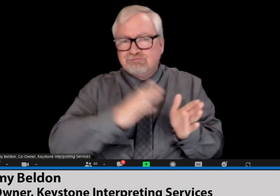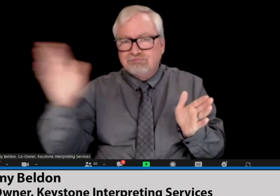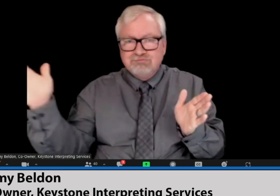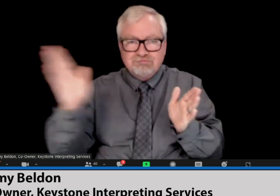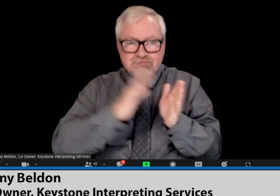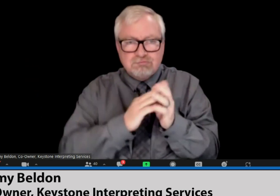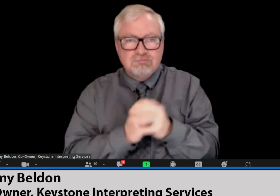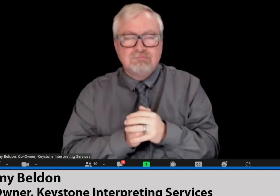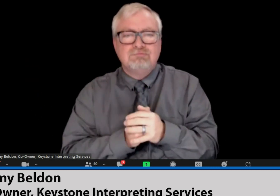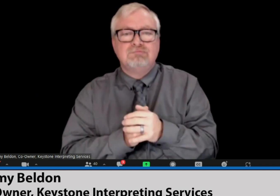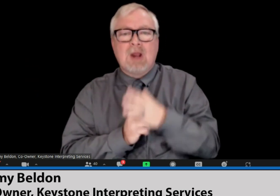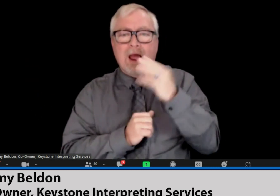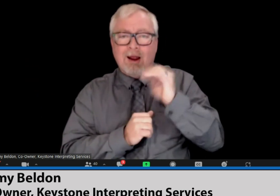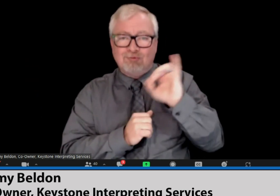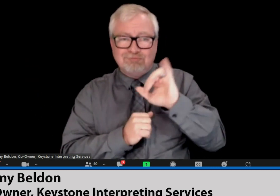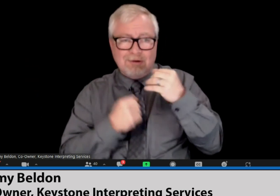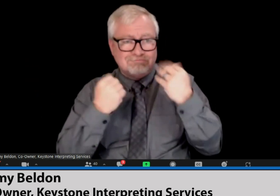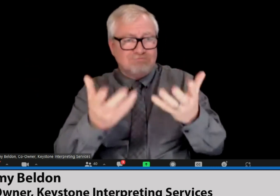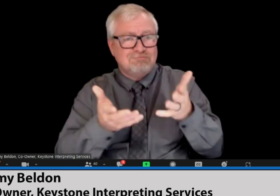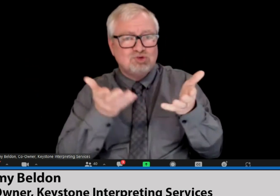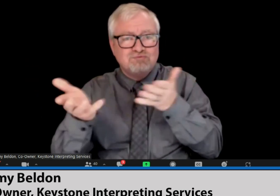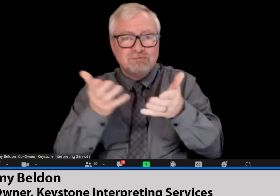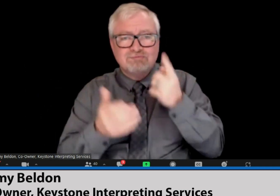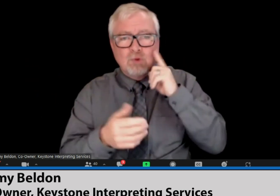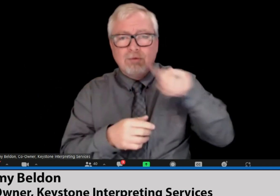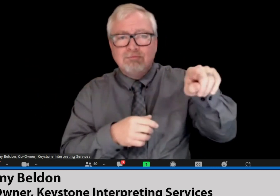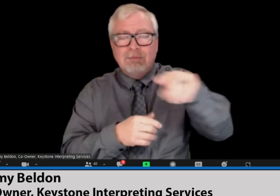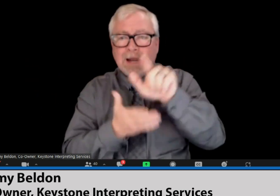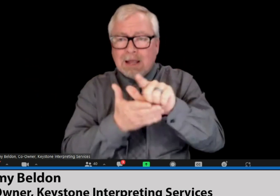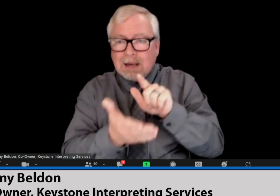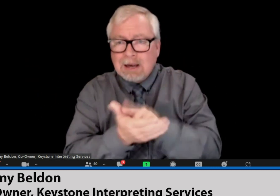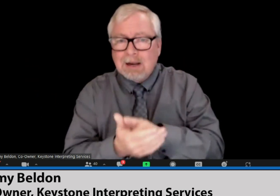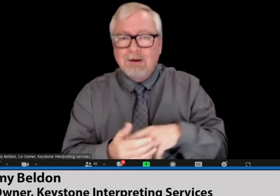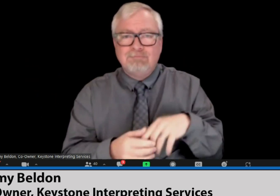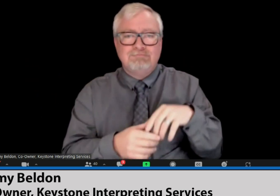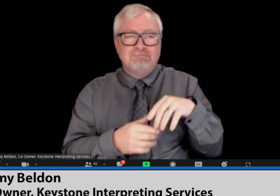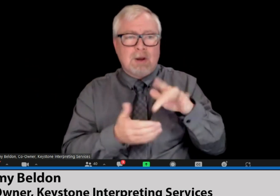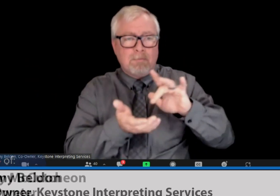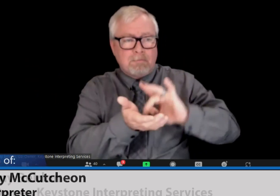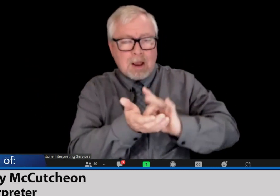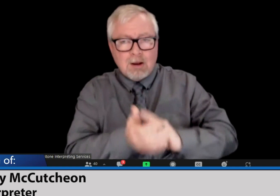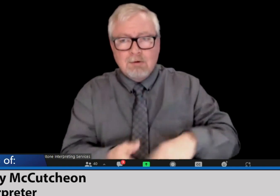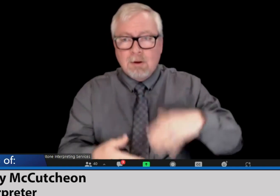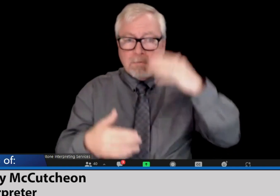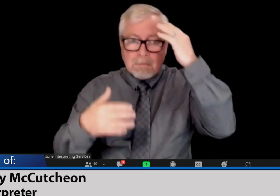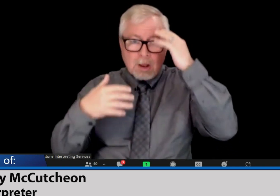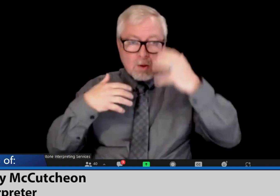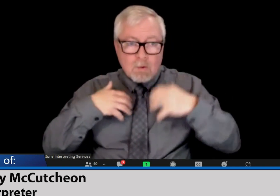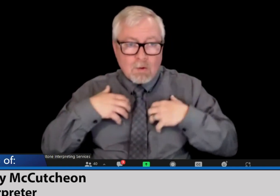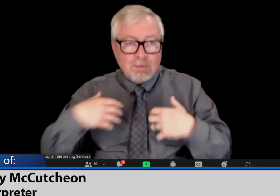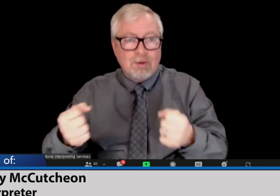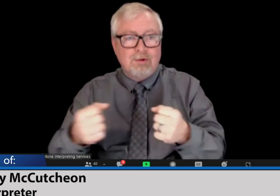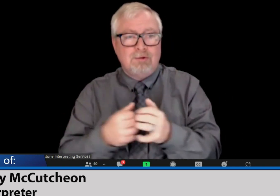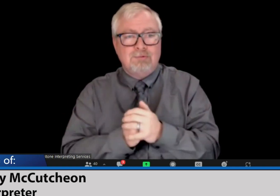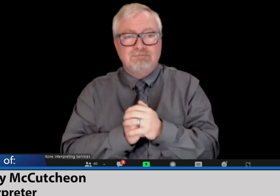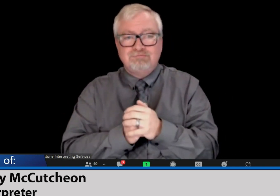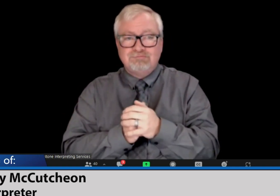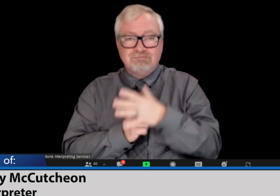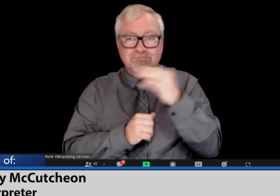many deaf for many ages. And also providing services in legal settings, medical settings, mental